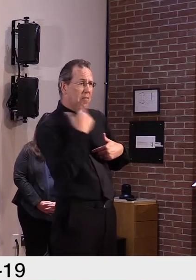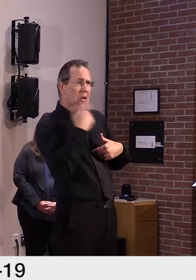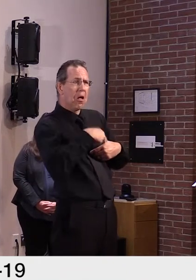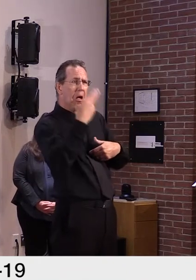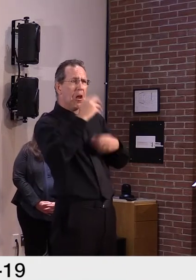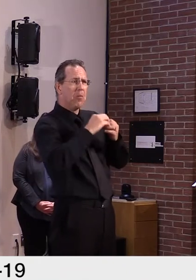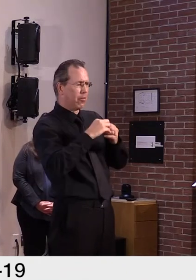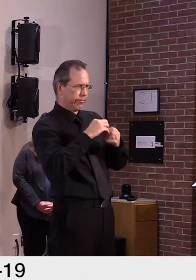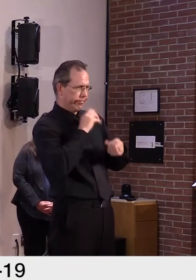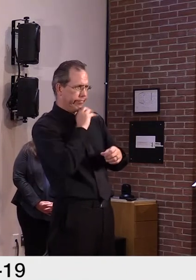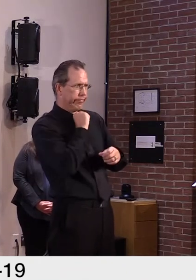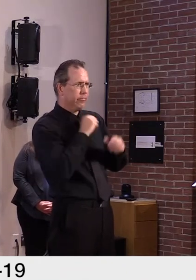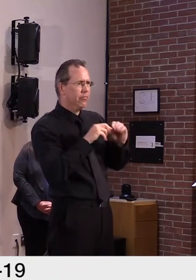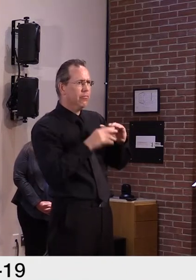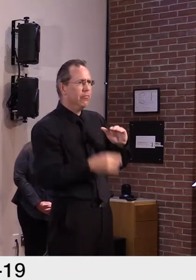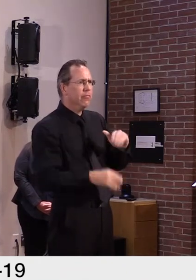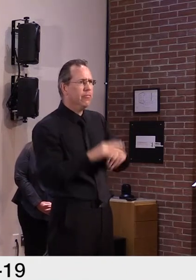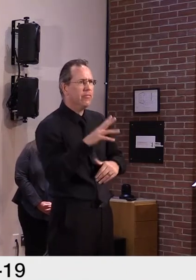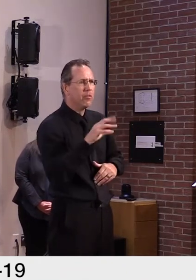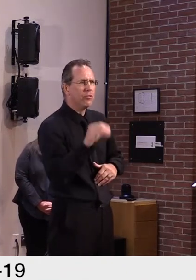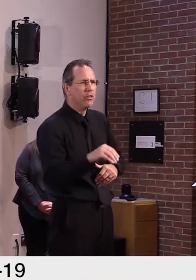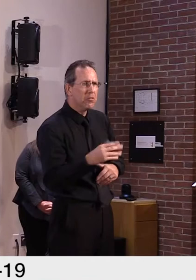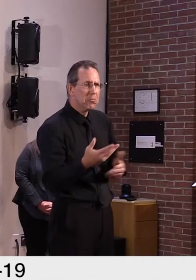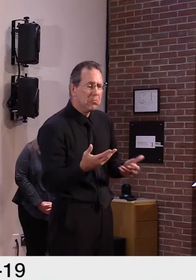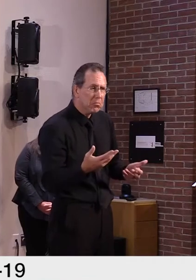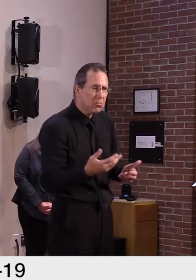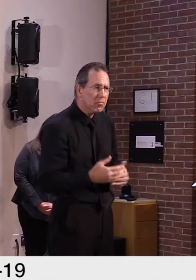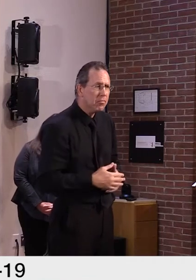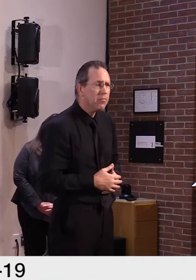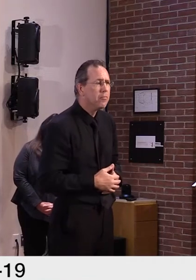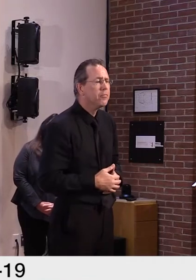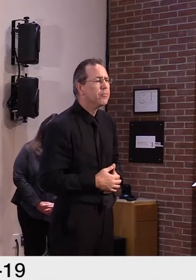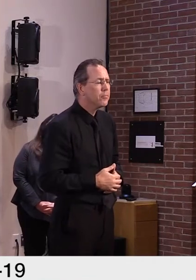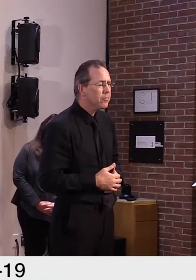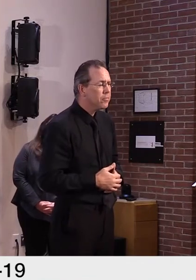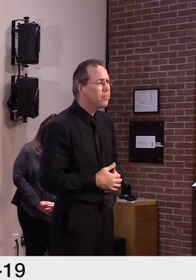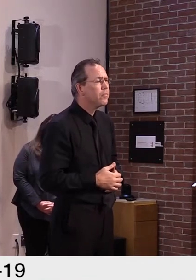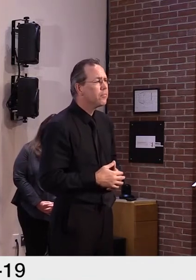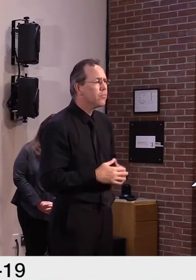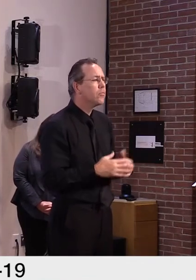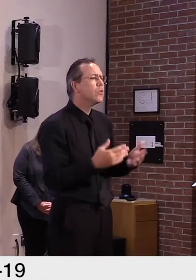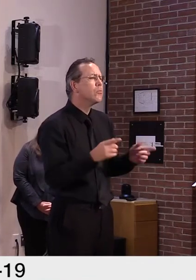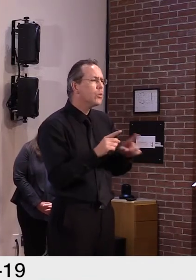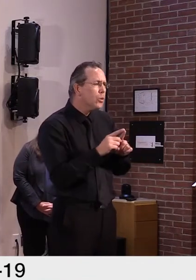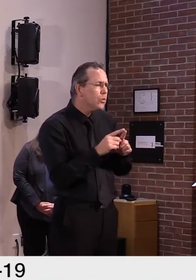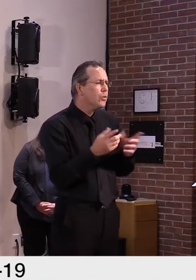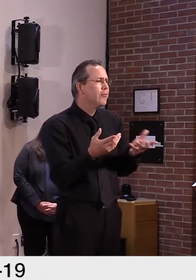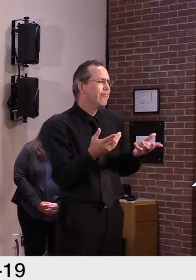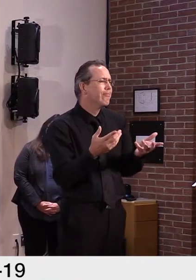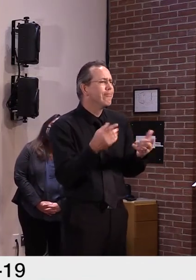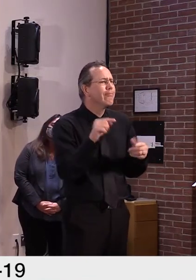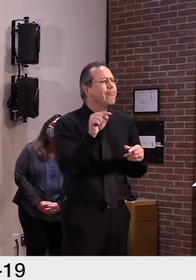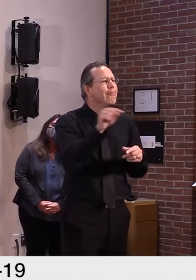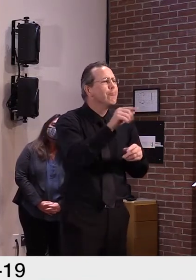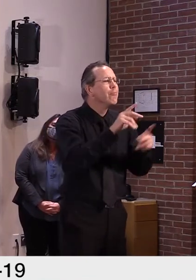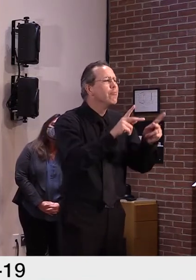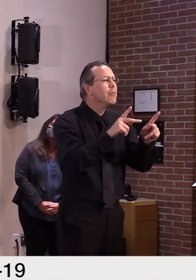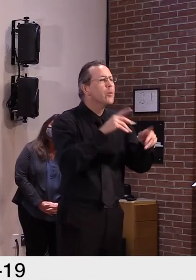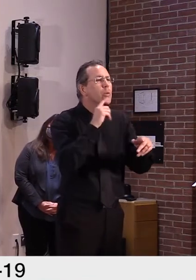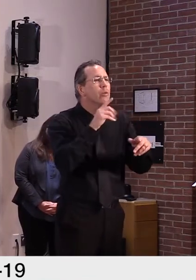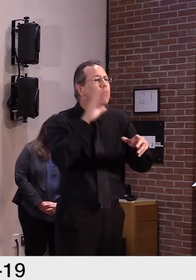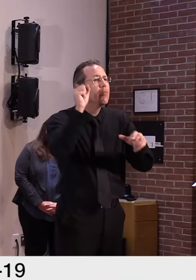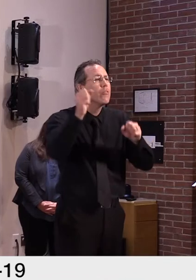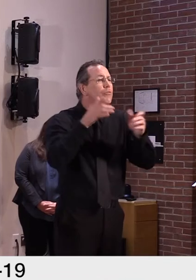the least. The only other population we have experience with is those who have traveled and want to try to get a day